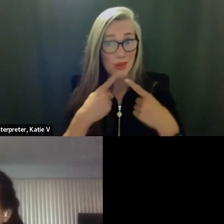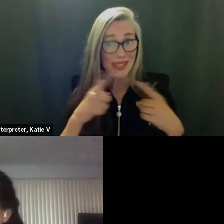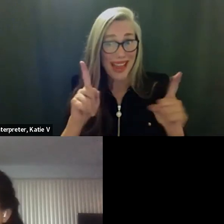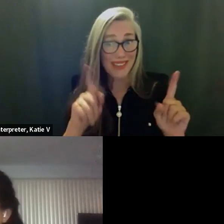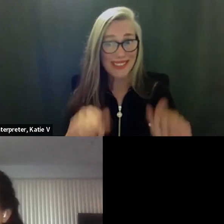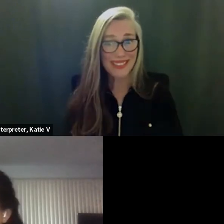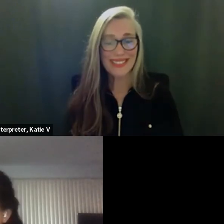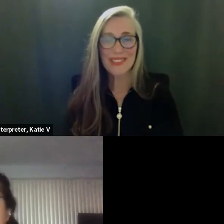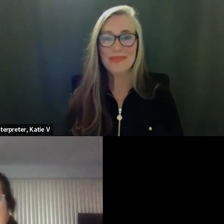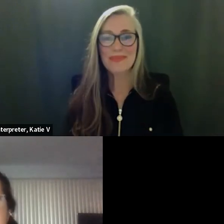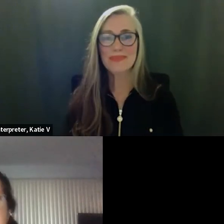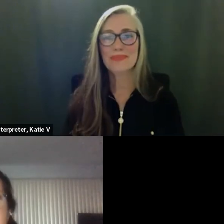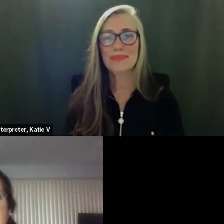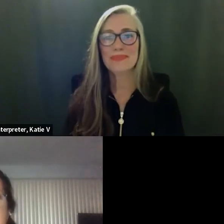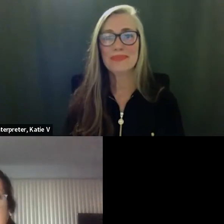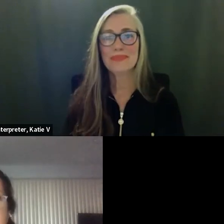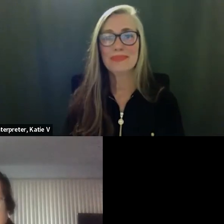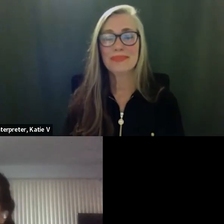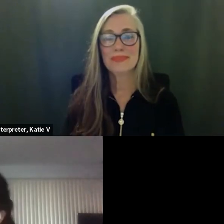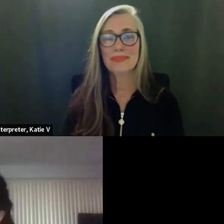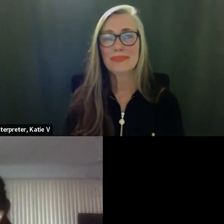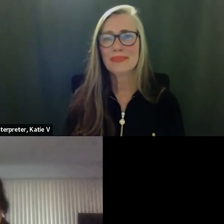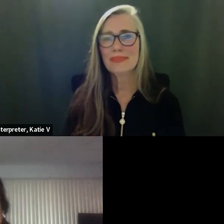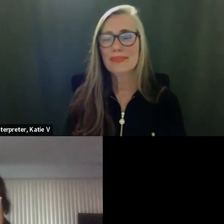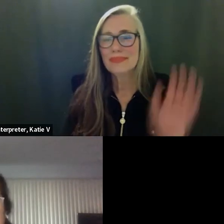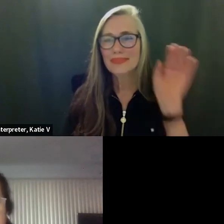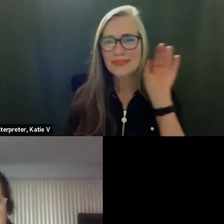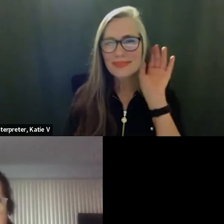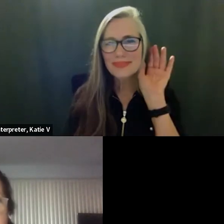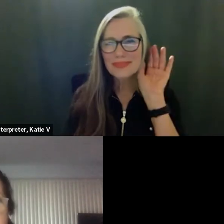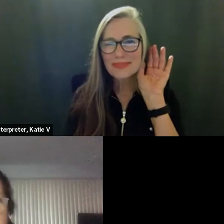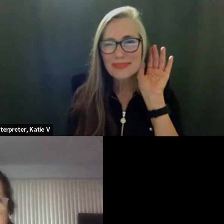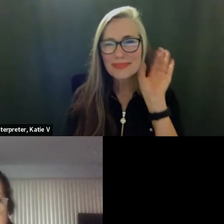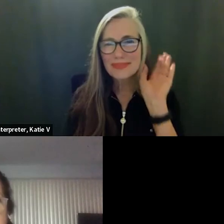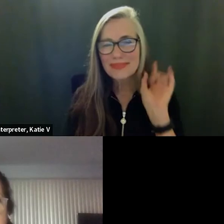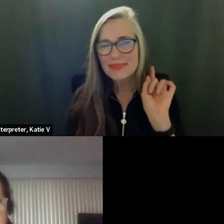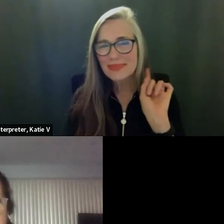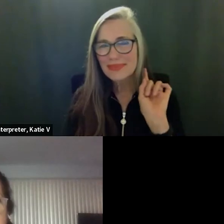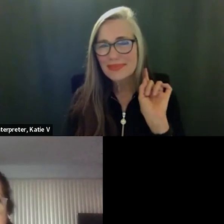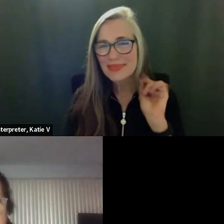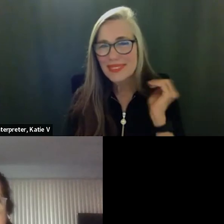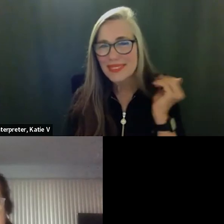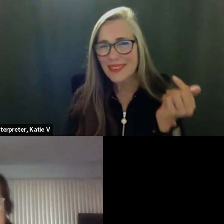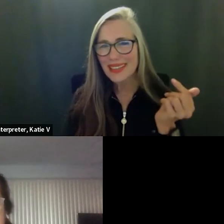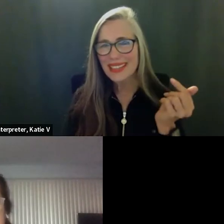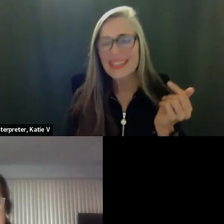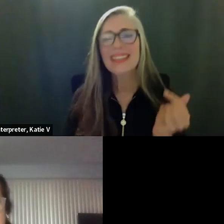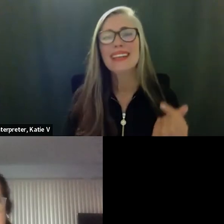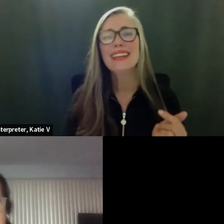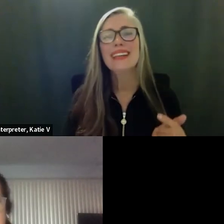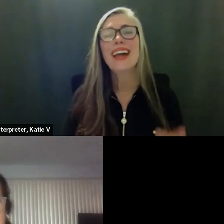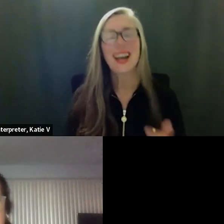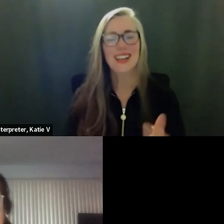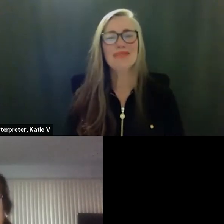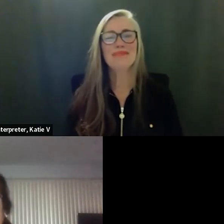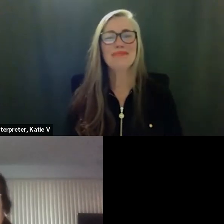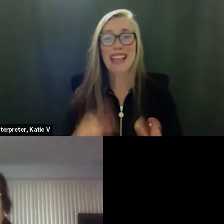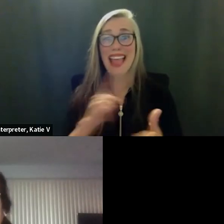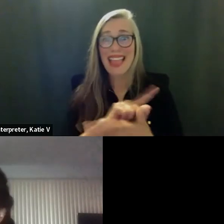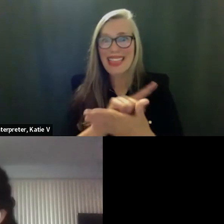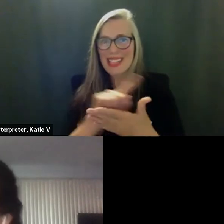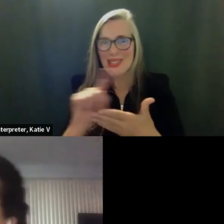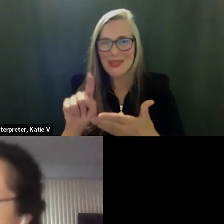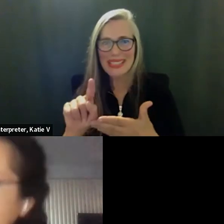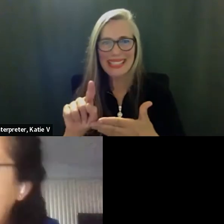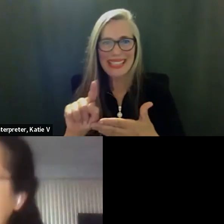that's what i was going to say okay well starting this week i